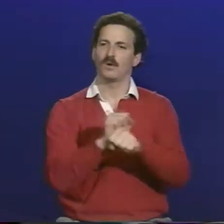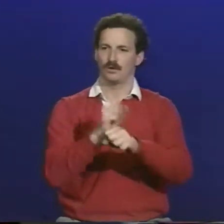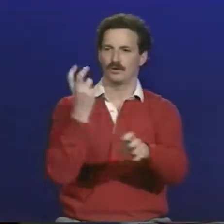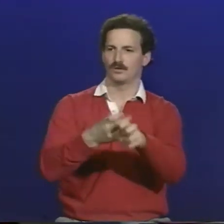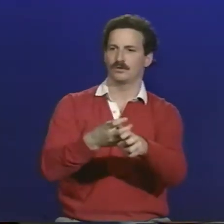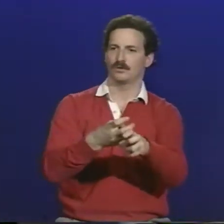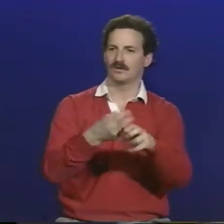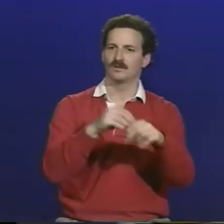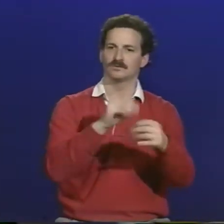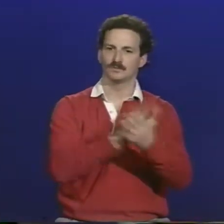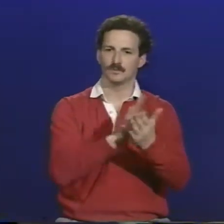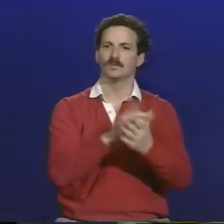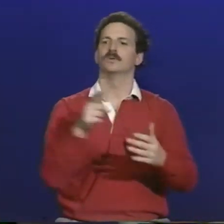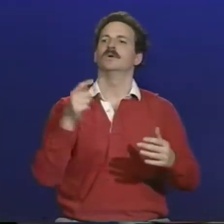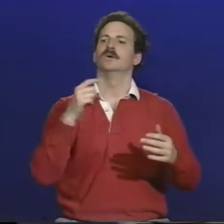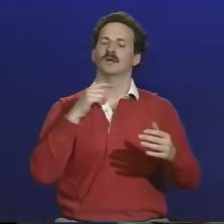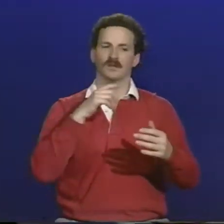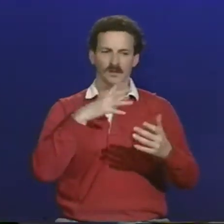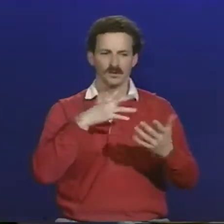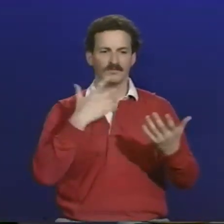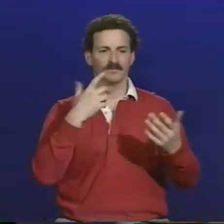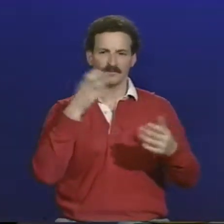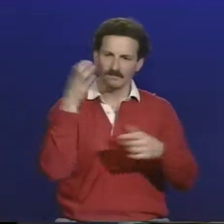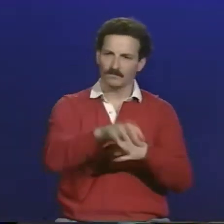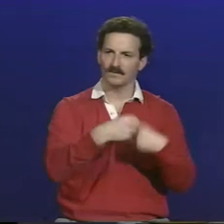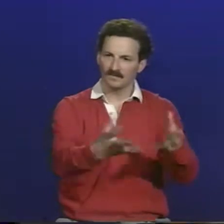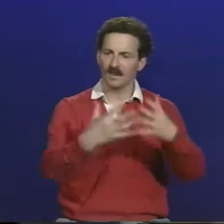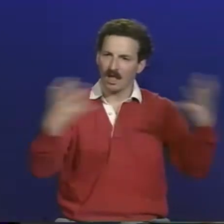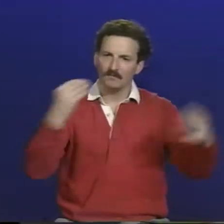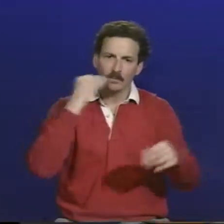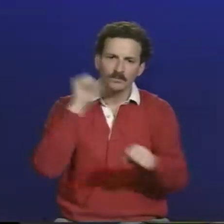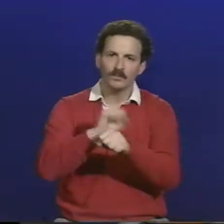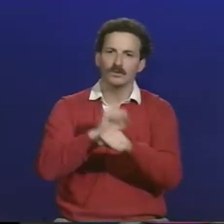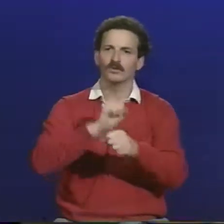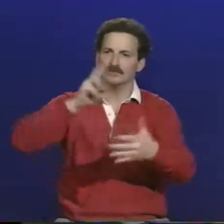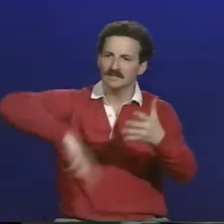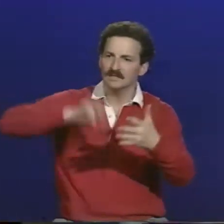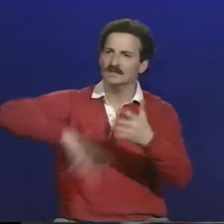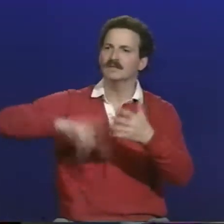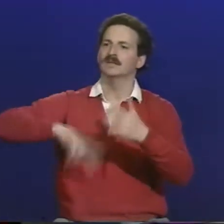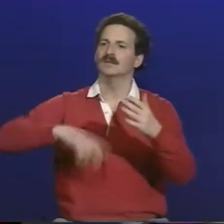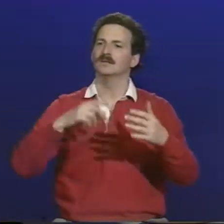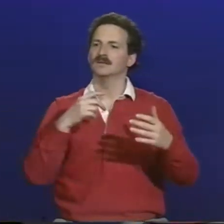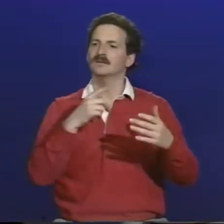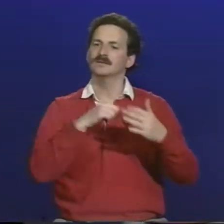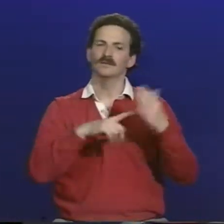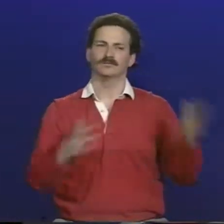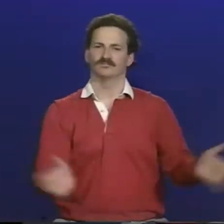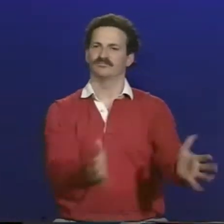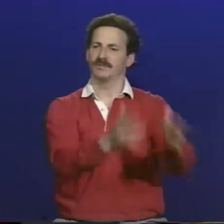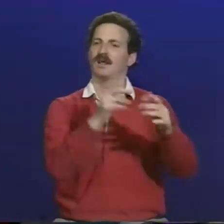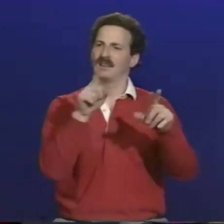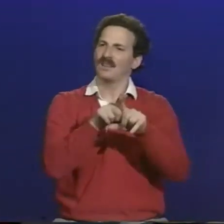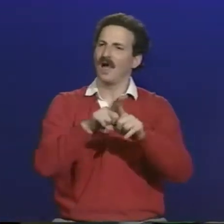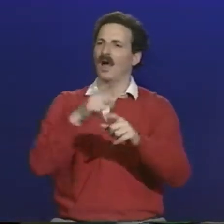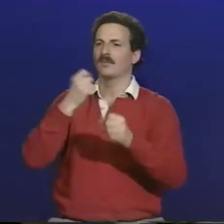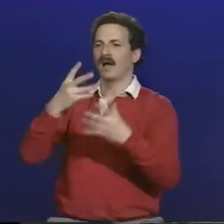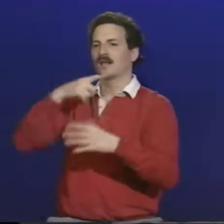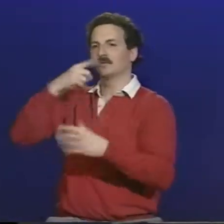easy in one huge playground. I don't want that for my kids. I want it to be a real challenge for them. I want them to have a lot of homework, and I want them to have to read a lot.